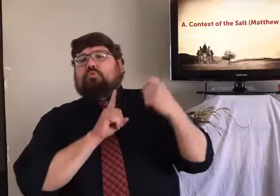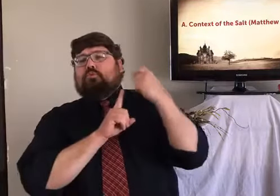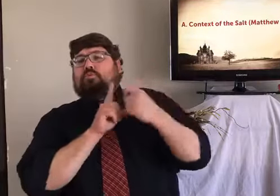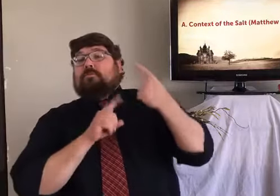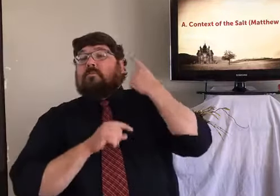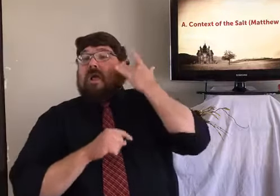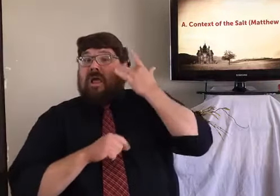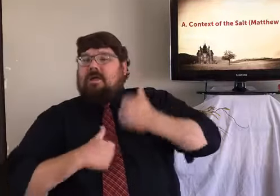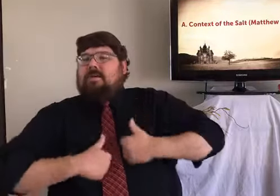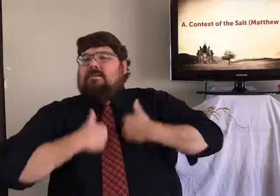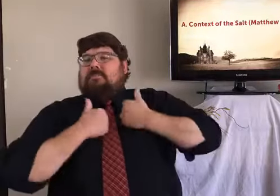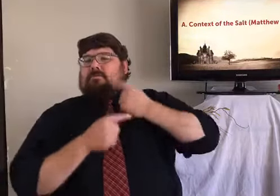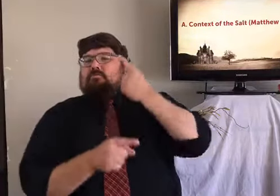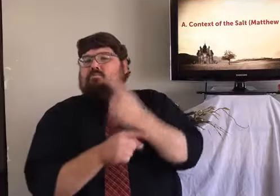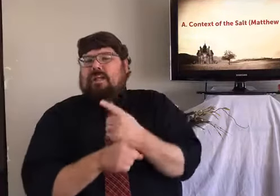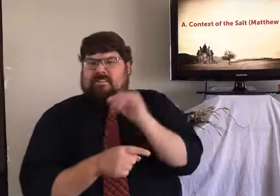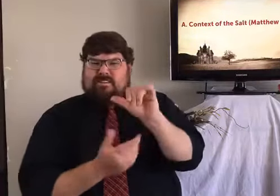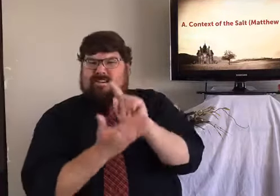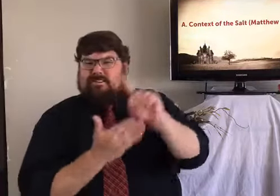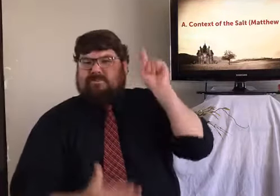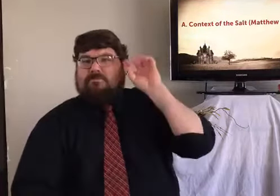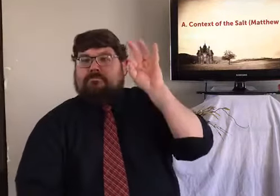Blessed are those who experience persecution.